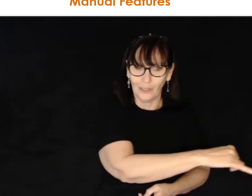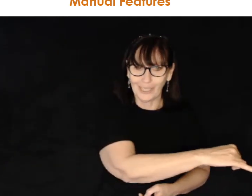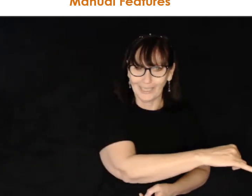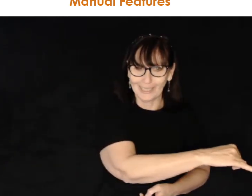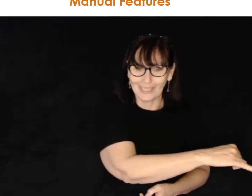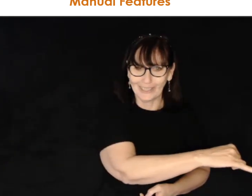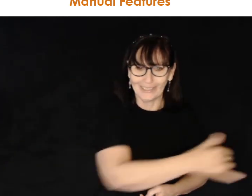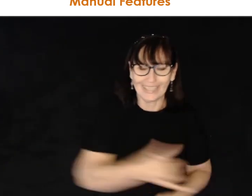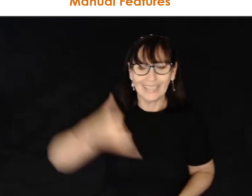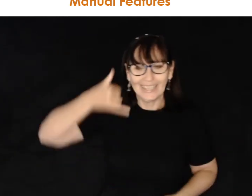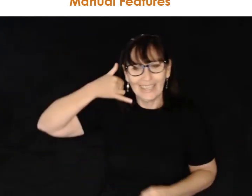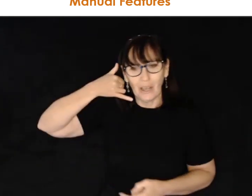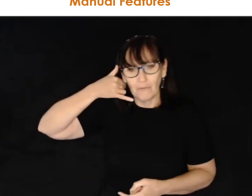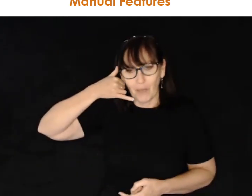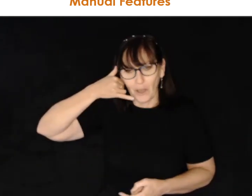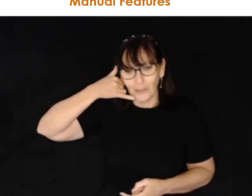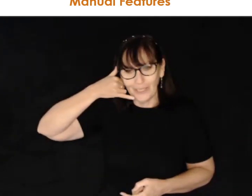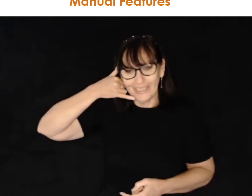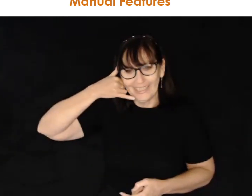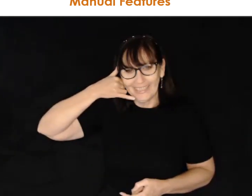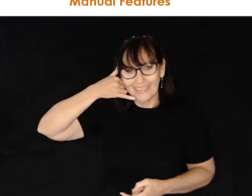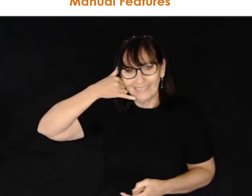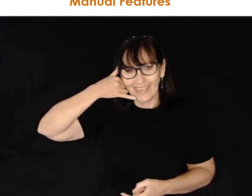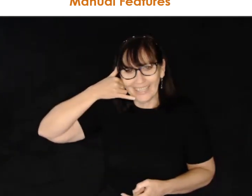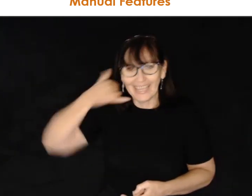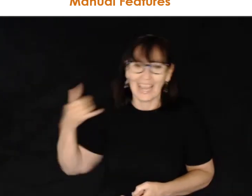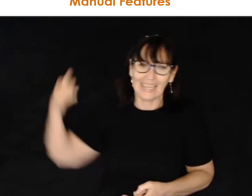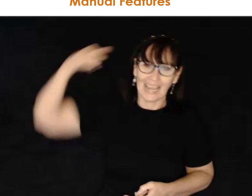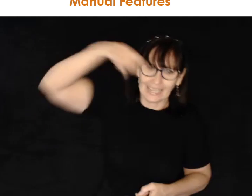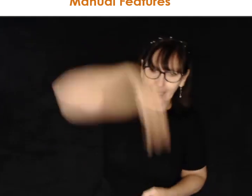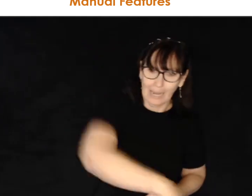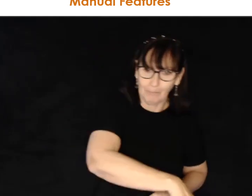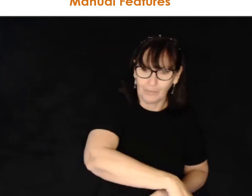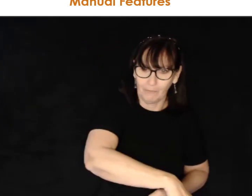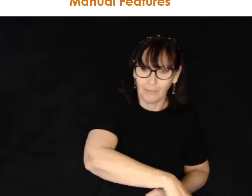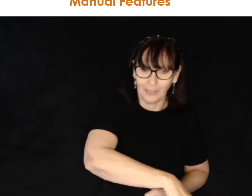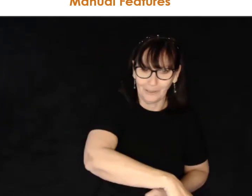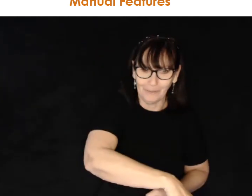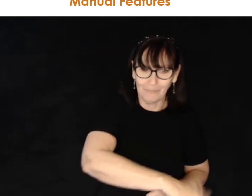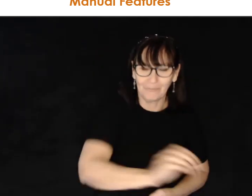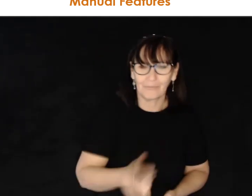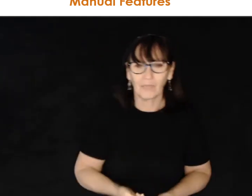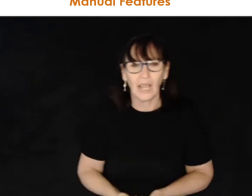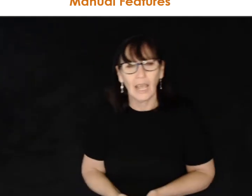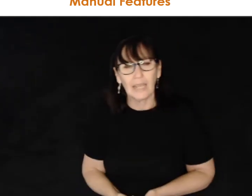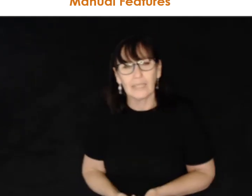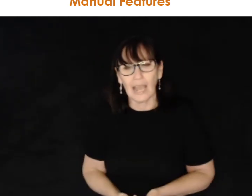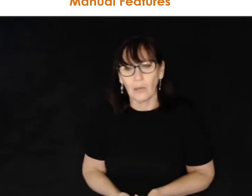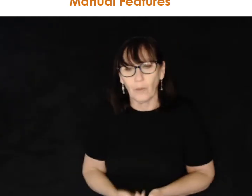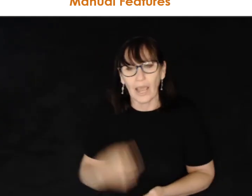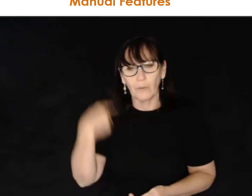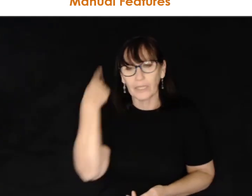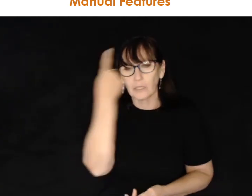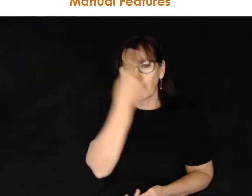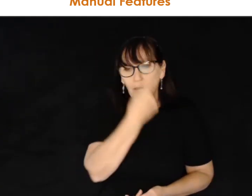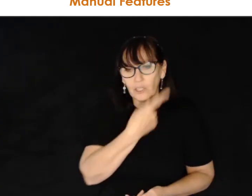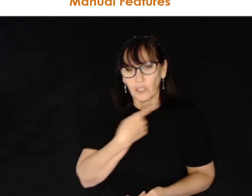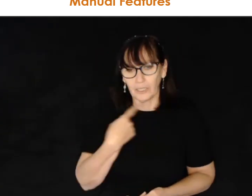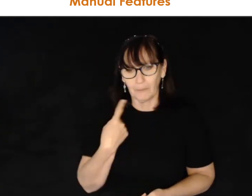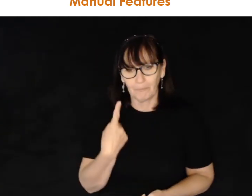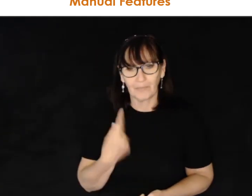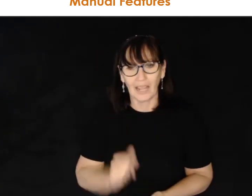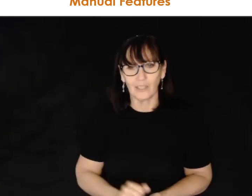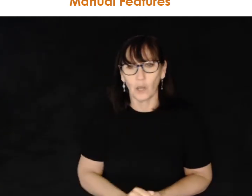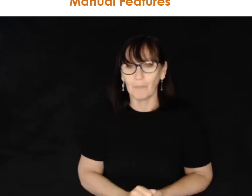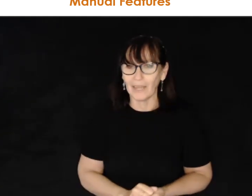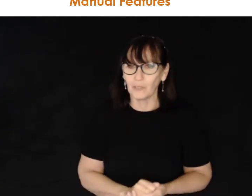or tell a story. Phone, right? And hanging up the phone. Now, our expression